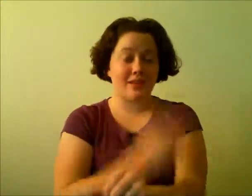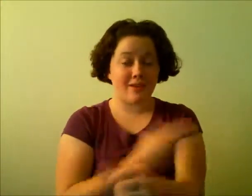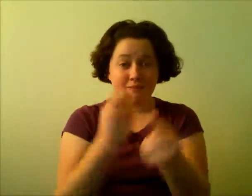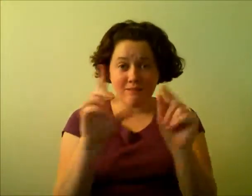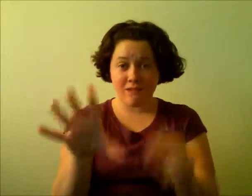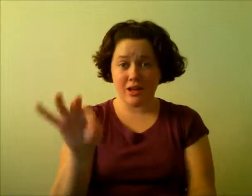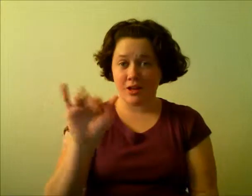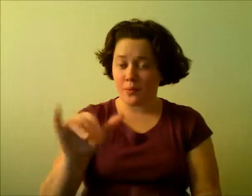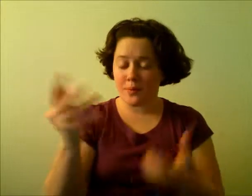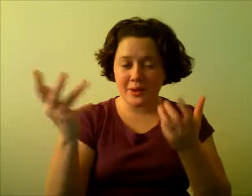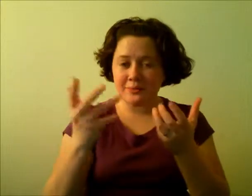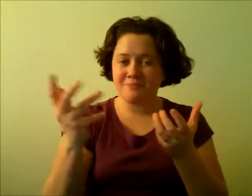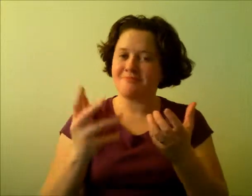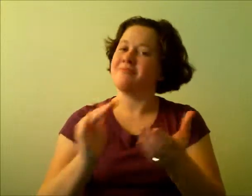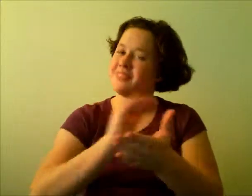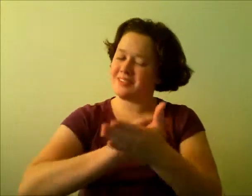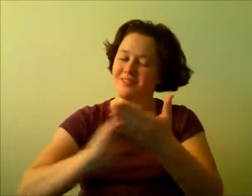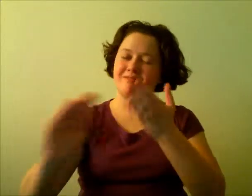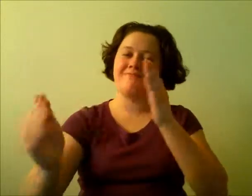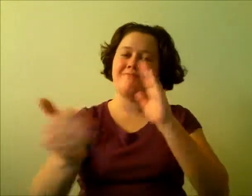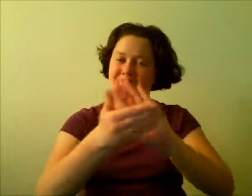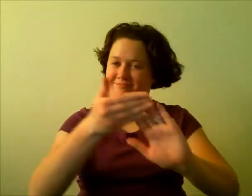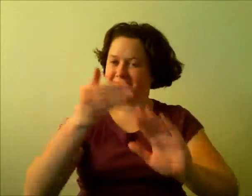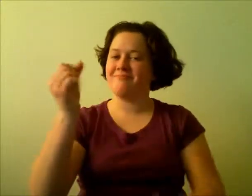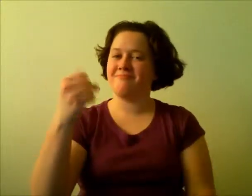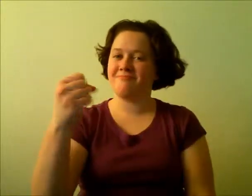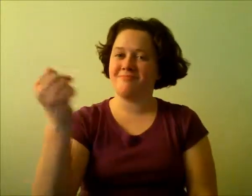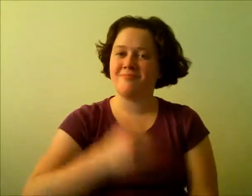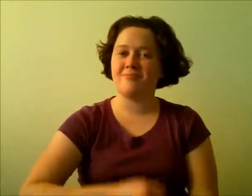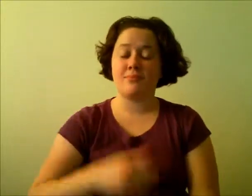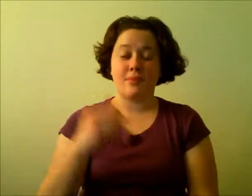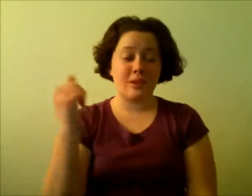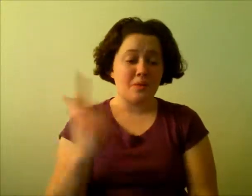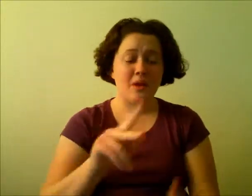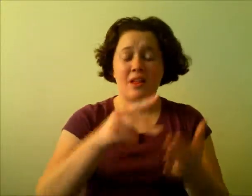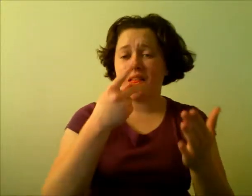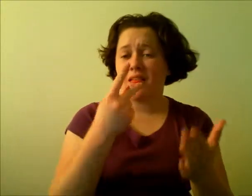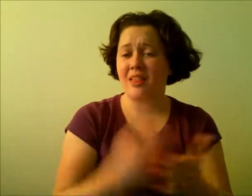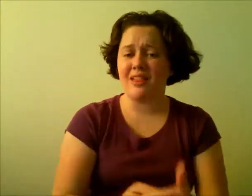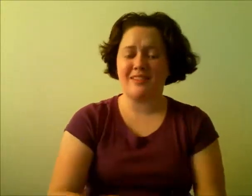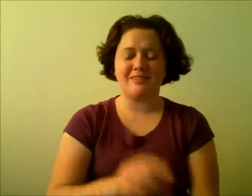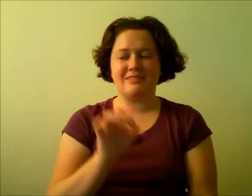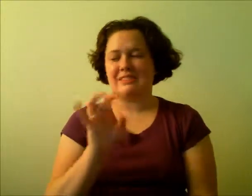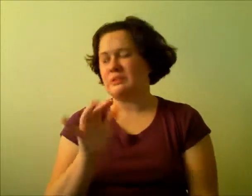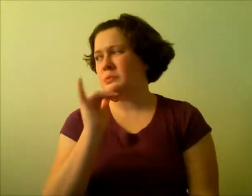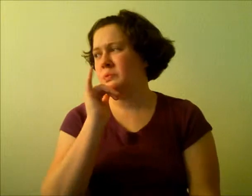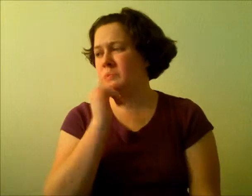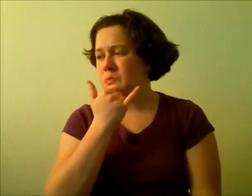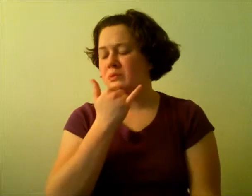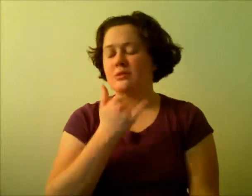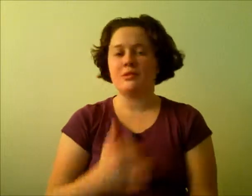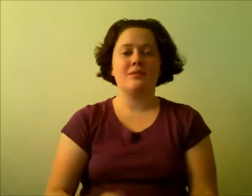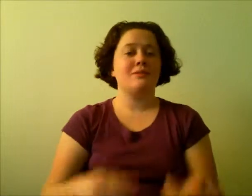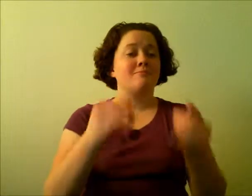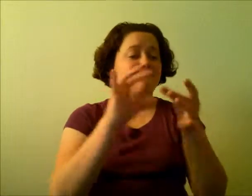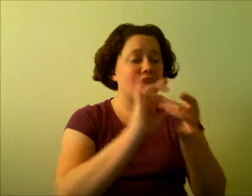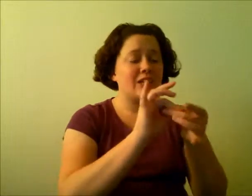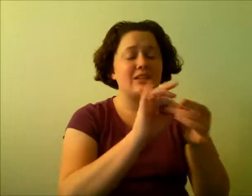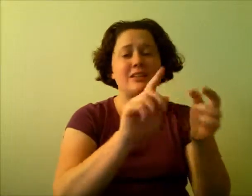find forgiveness, forgiveness And we all stop and let we fall, pages burned in the